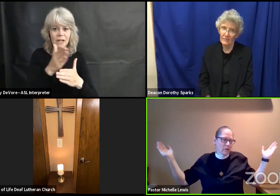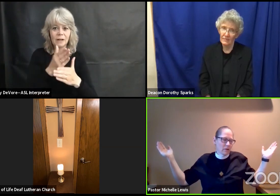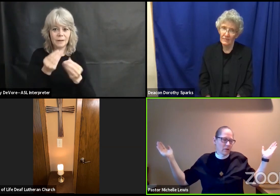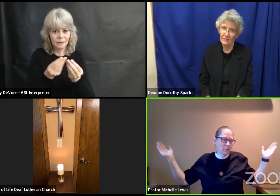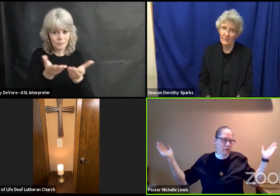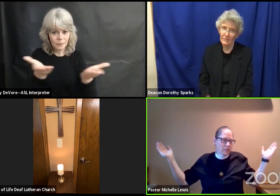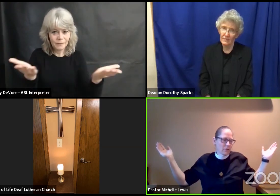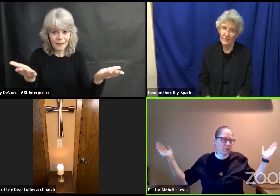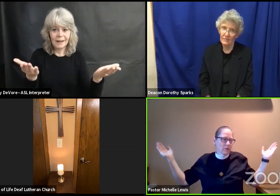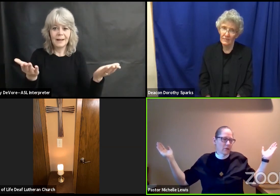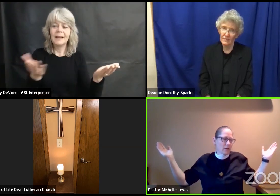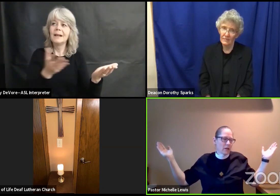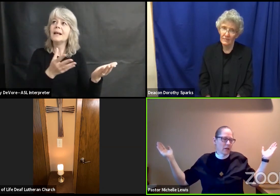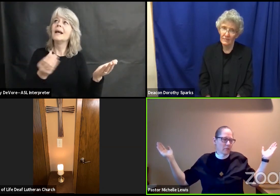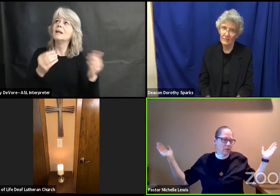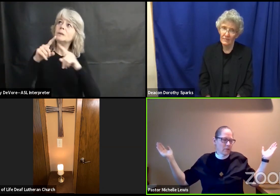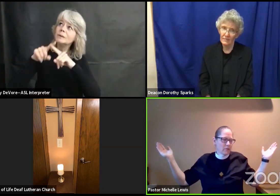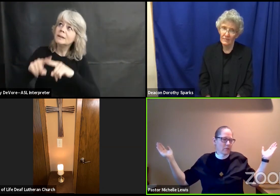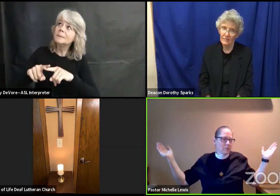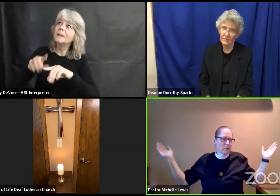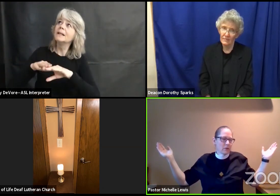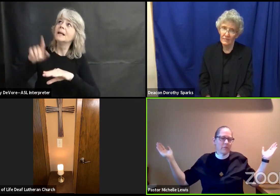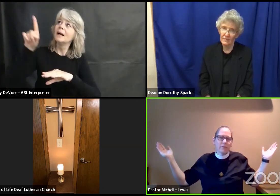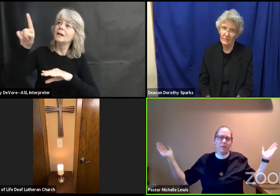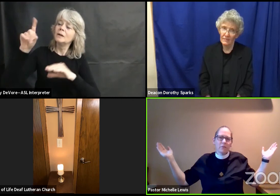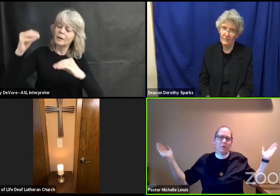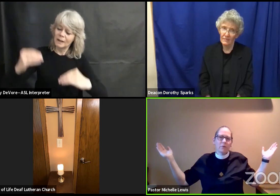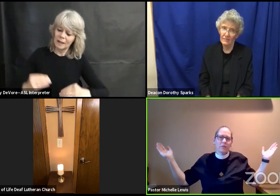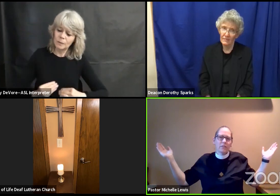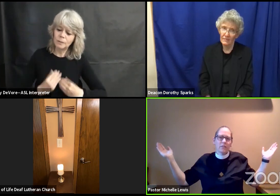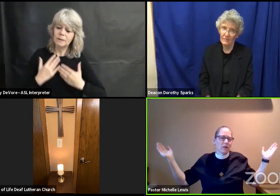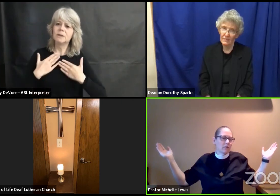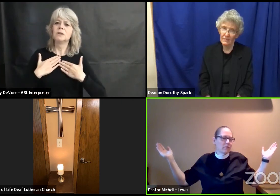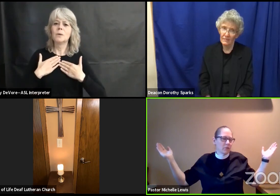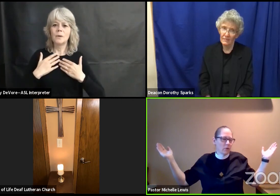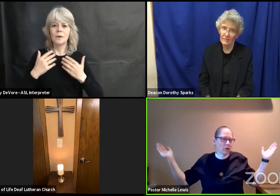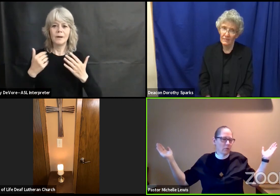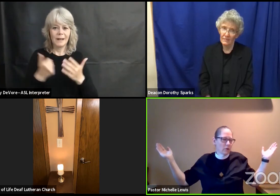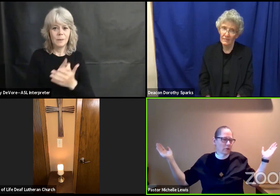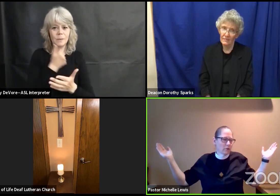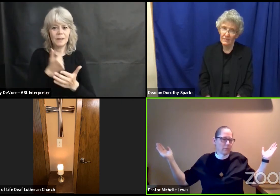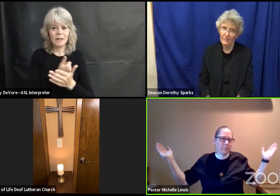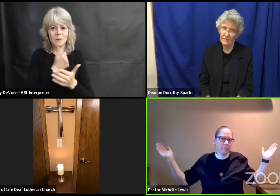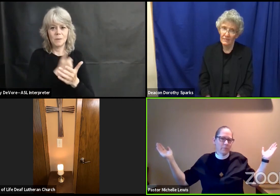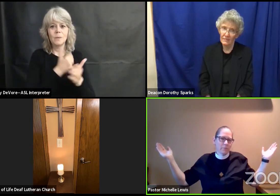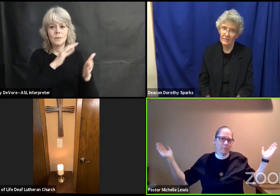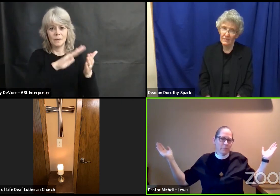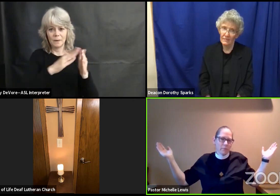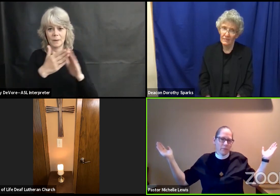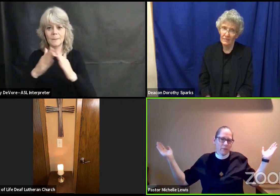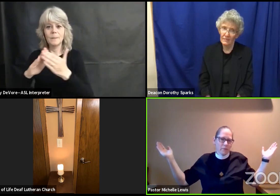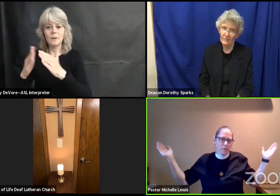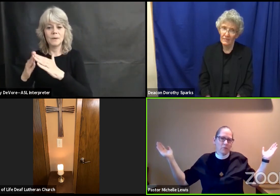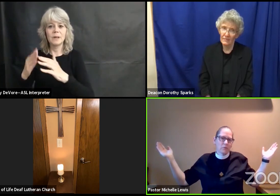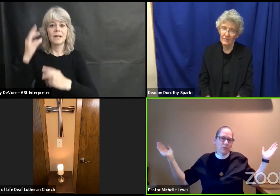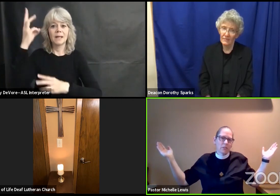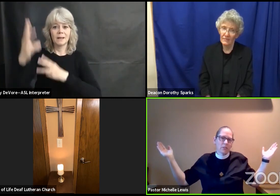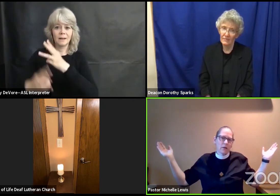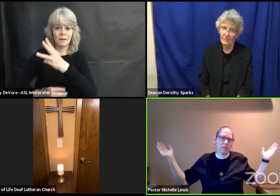restore and renew the beloved community of your world through Jesus Christ